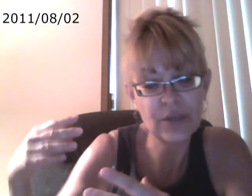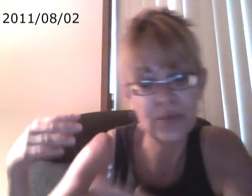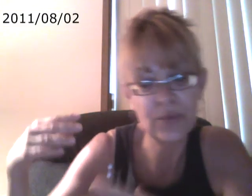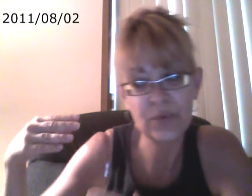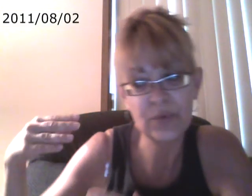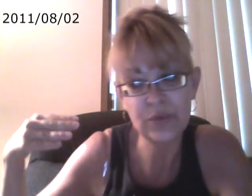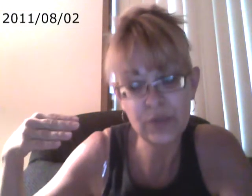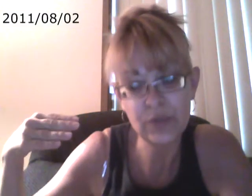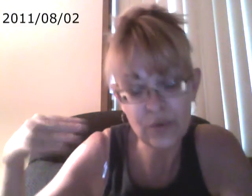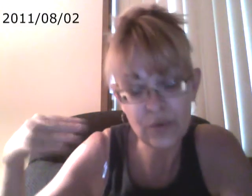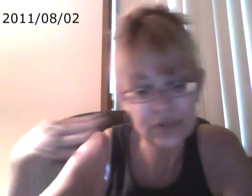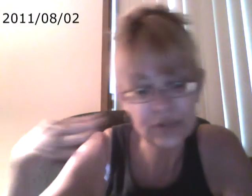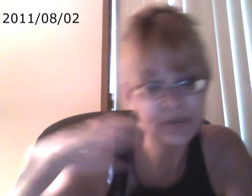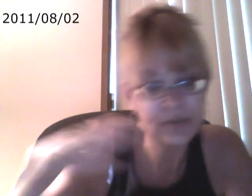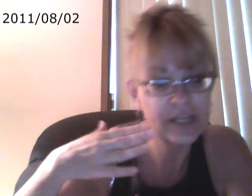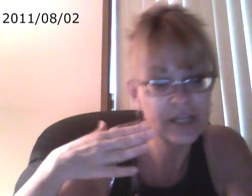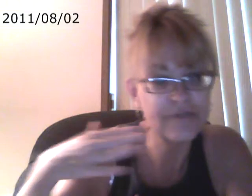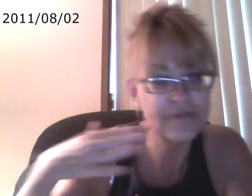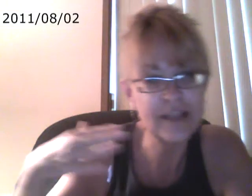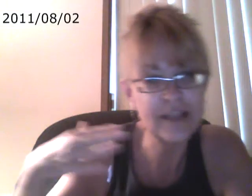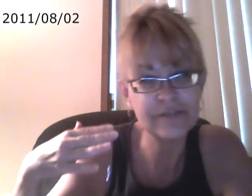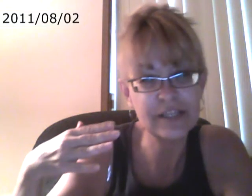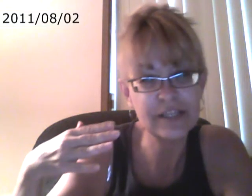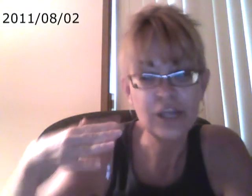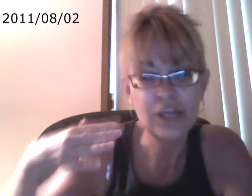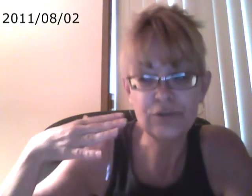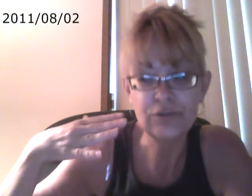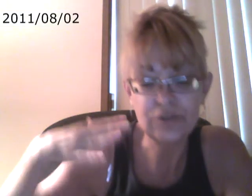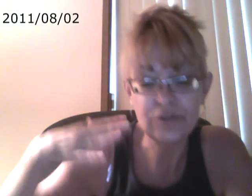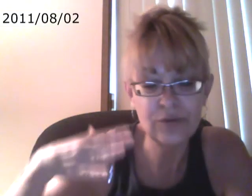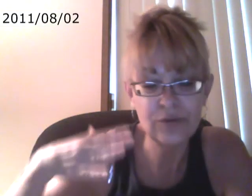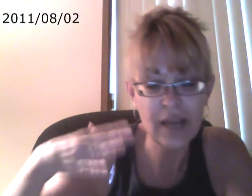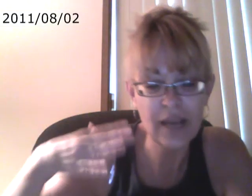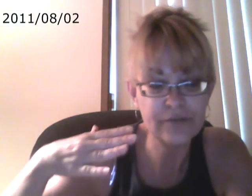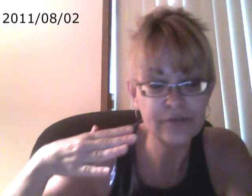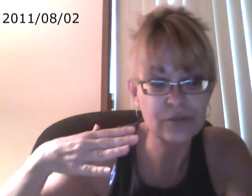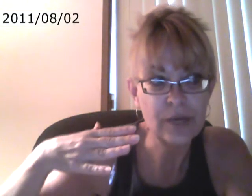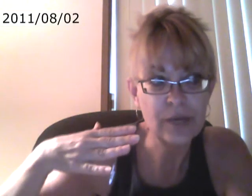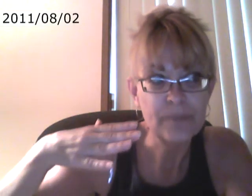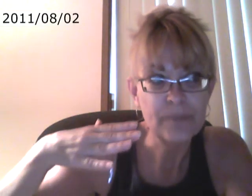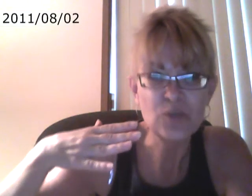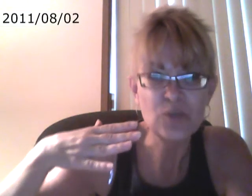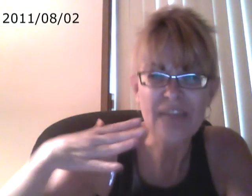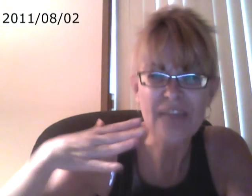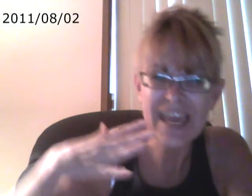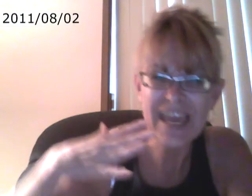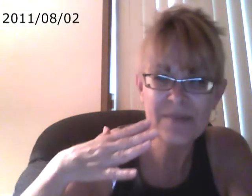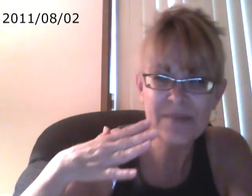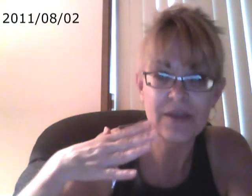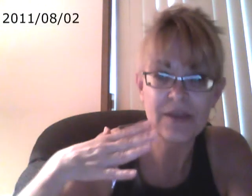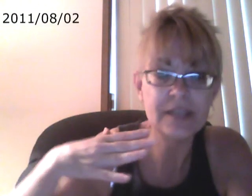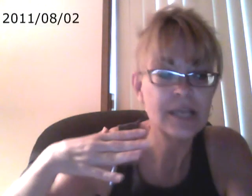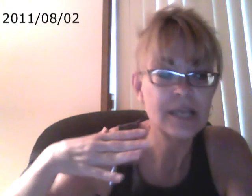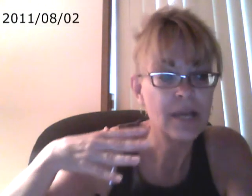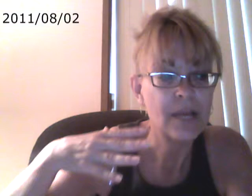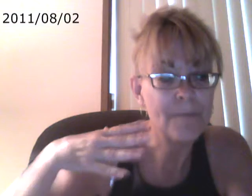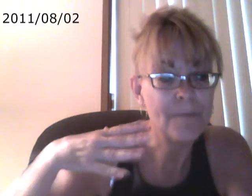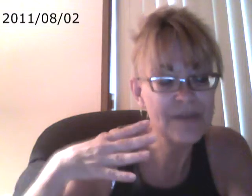in order to communicate effectively, you do have to sort of empathize, mirror